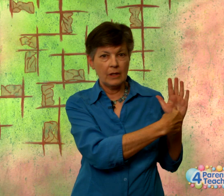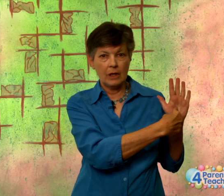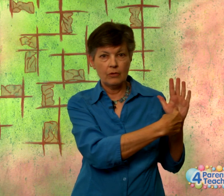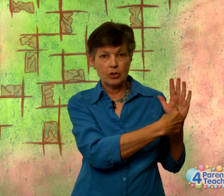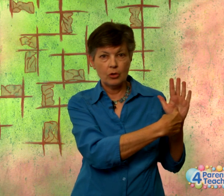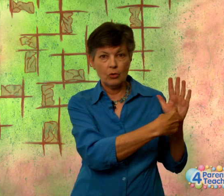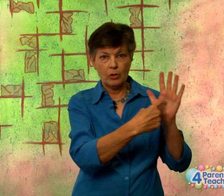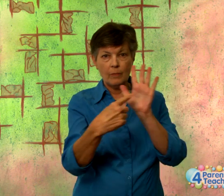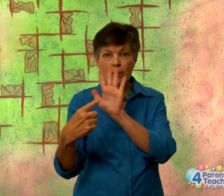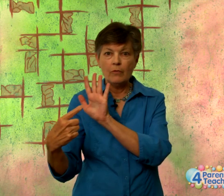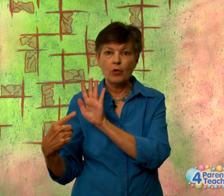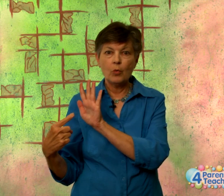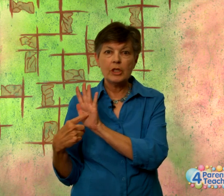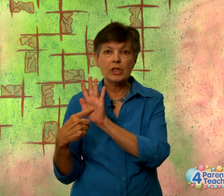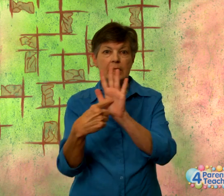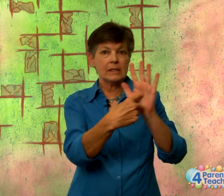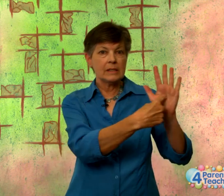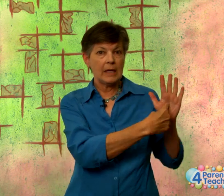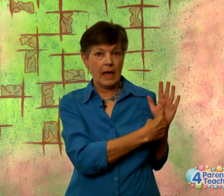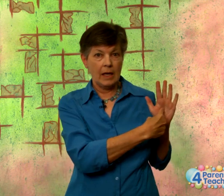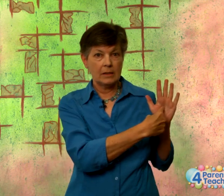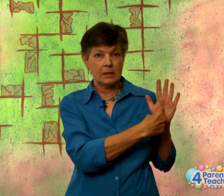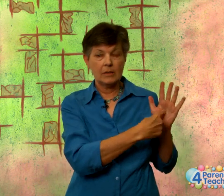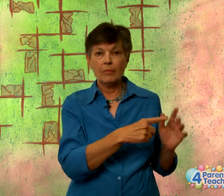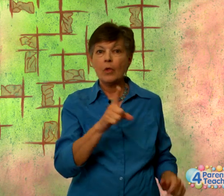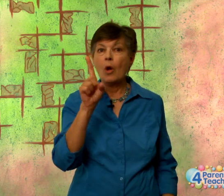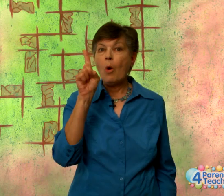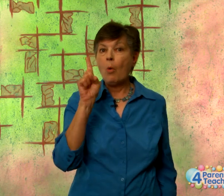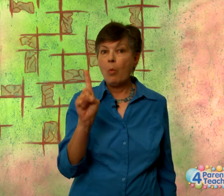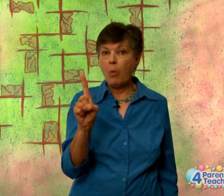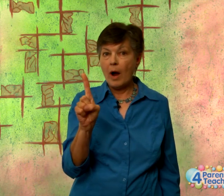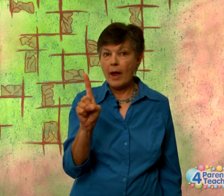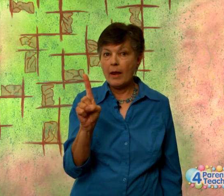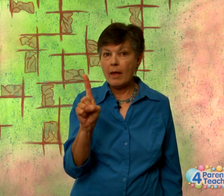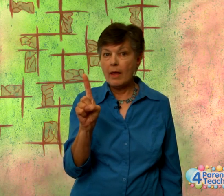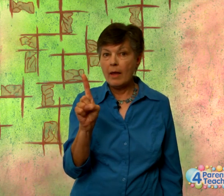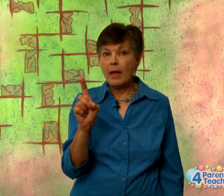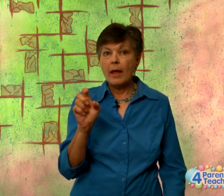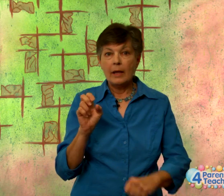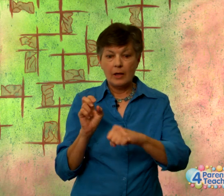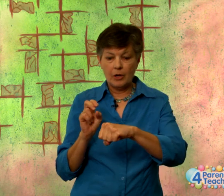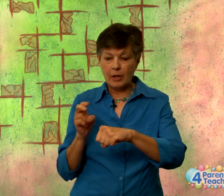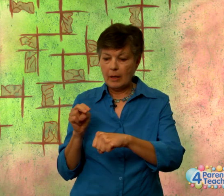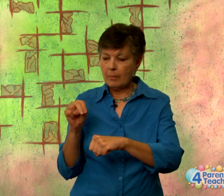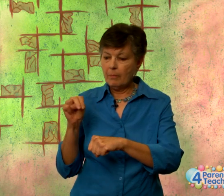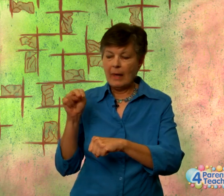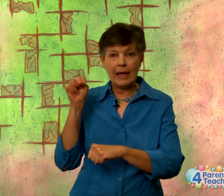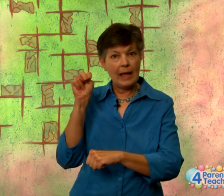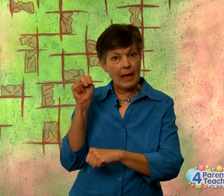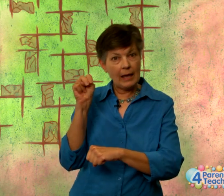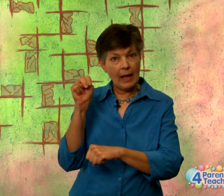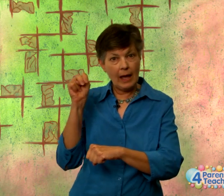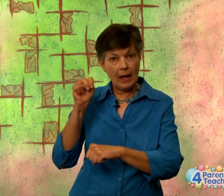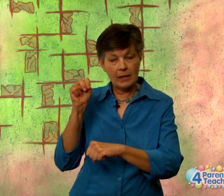the other shoulder. For which it stands, one, and you're going to make an N hand,